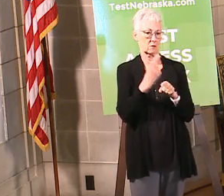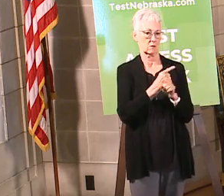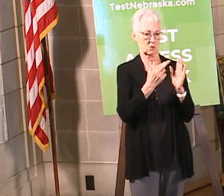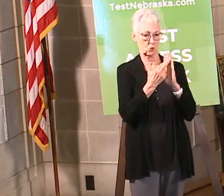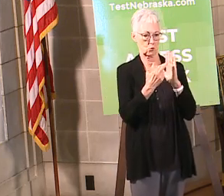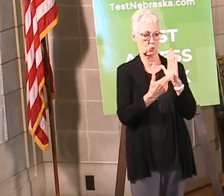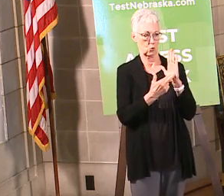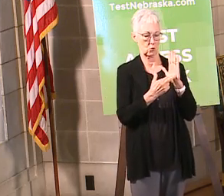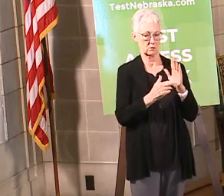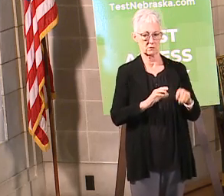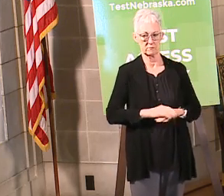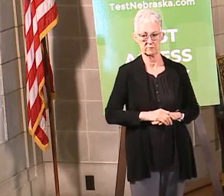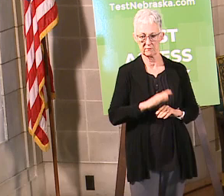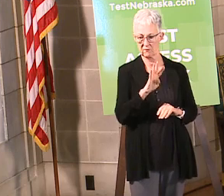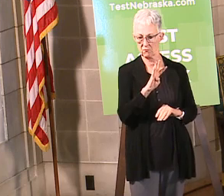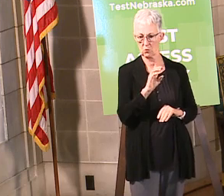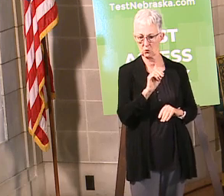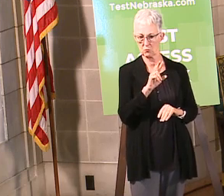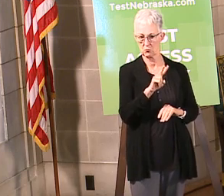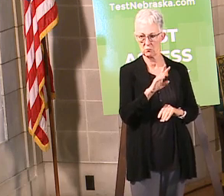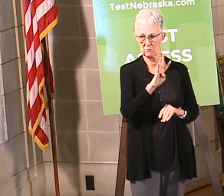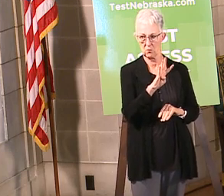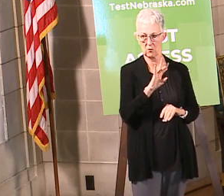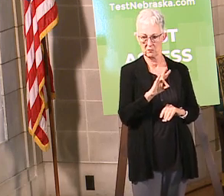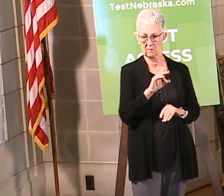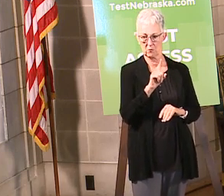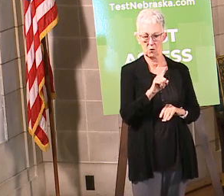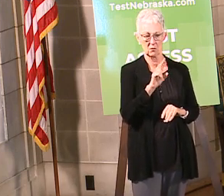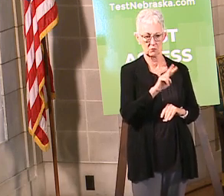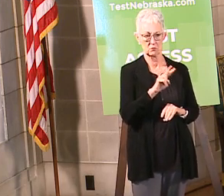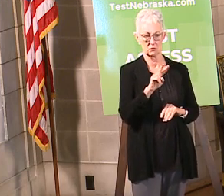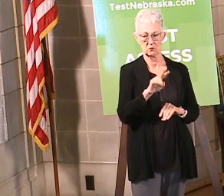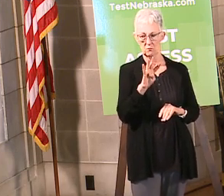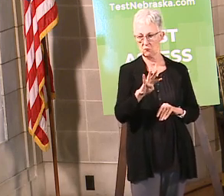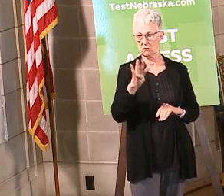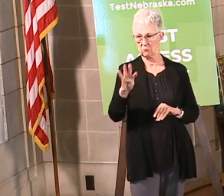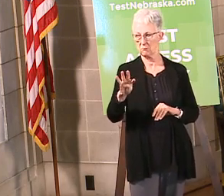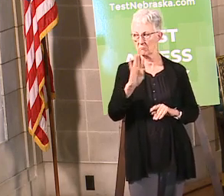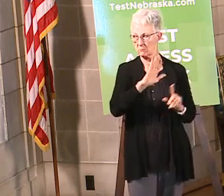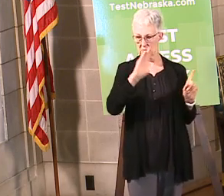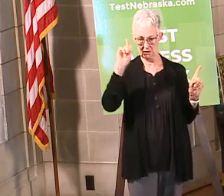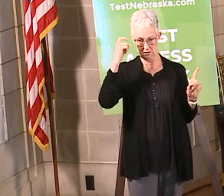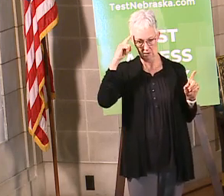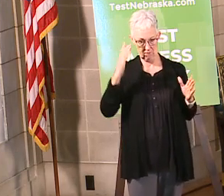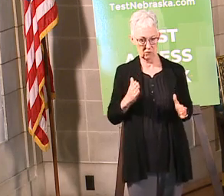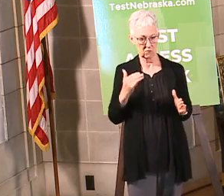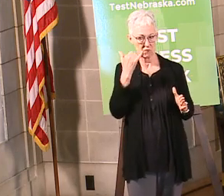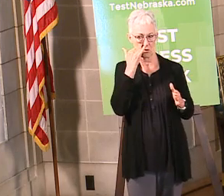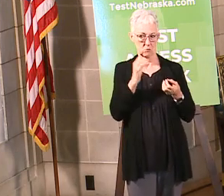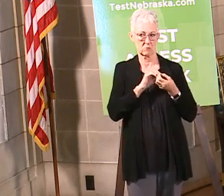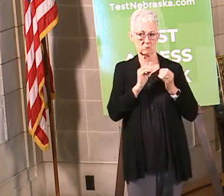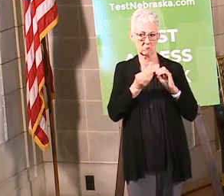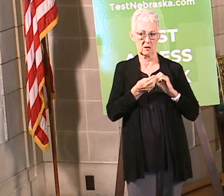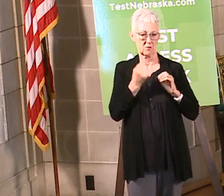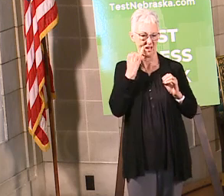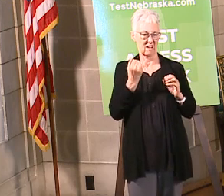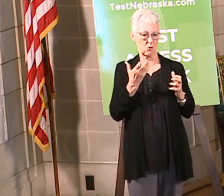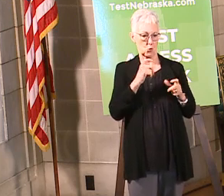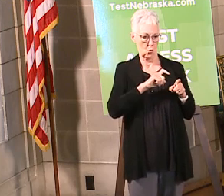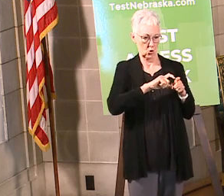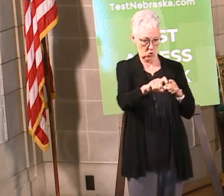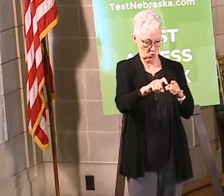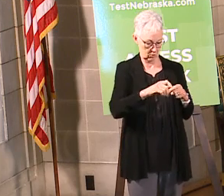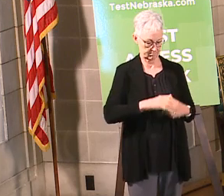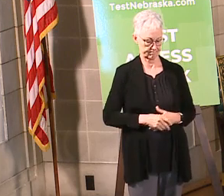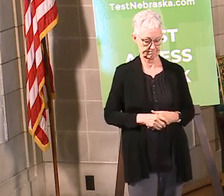And 402-471-2244 is the governor's office if you want to call in and ask about that. Melanie